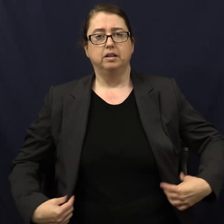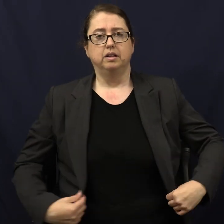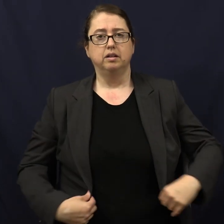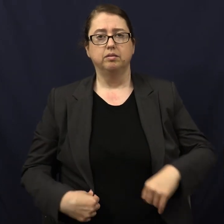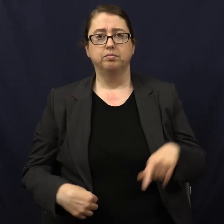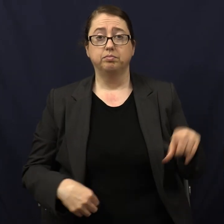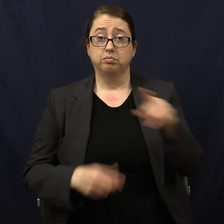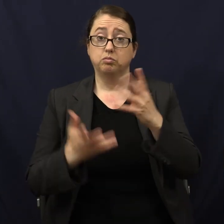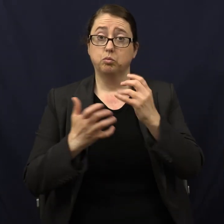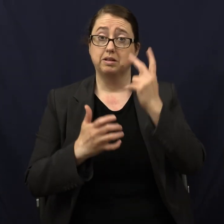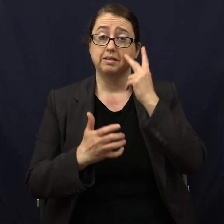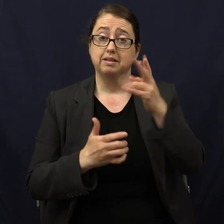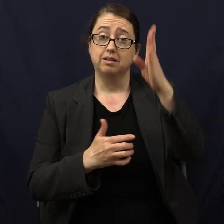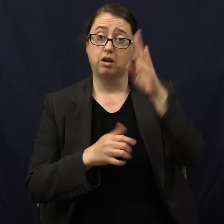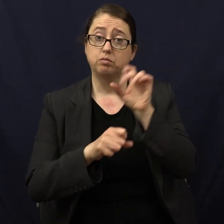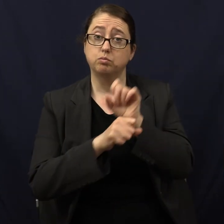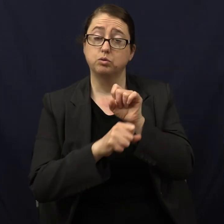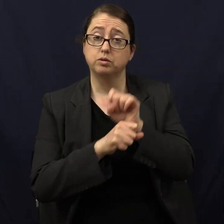Do you want to see God work?